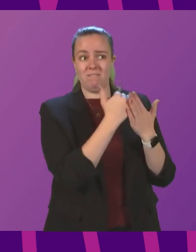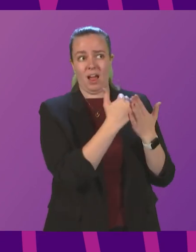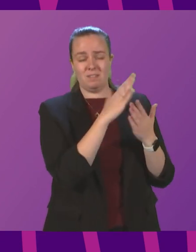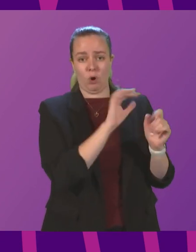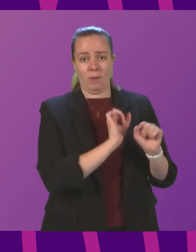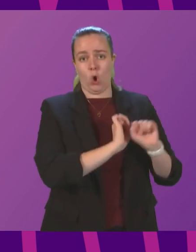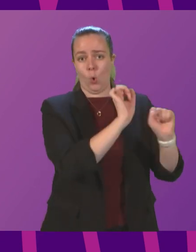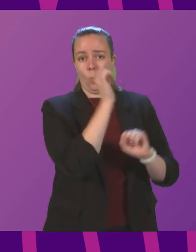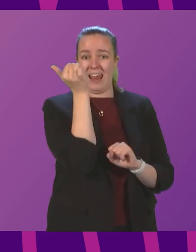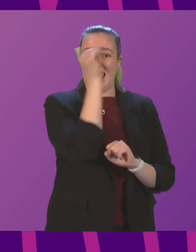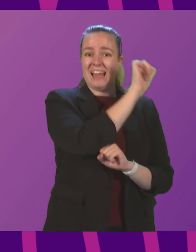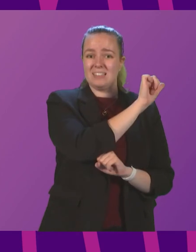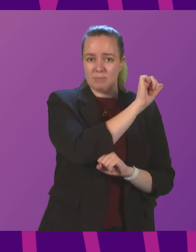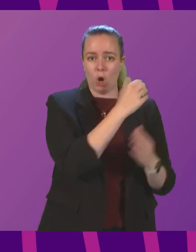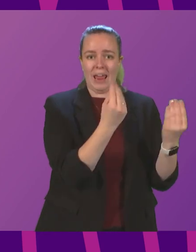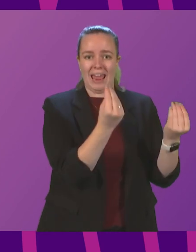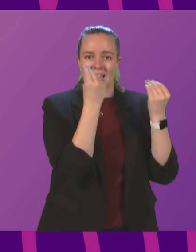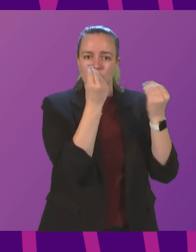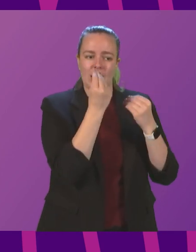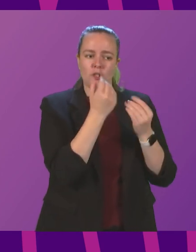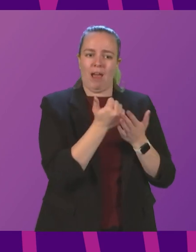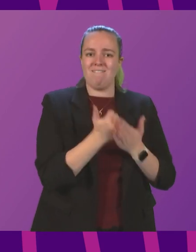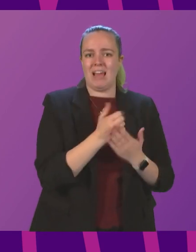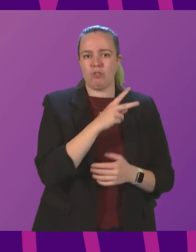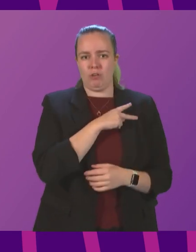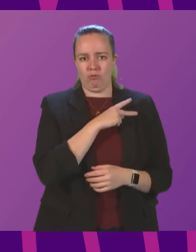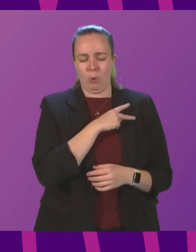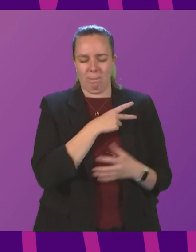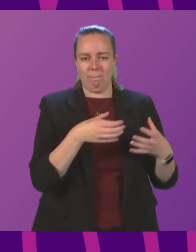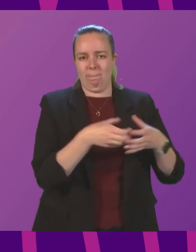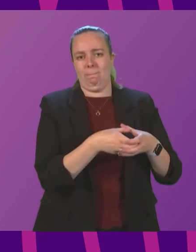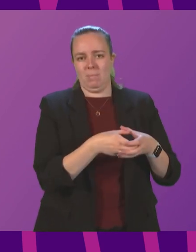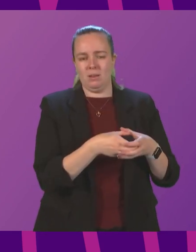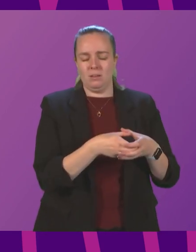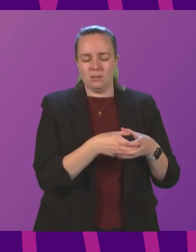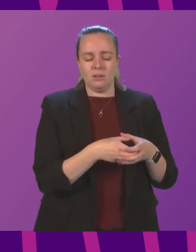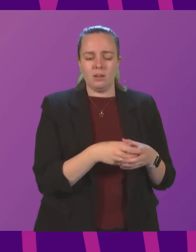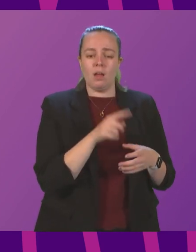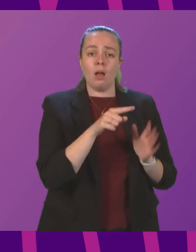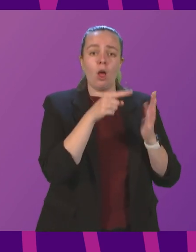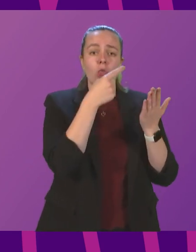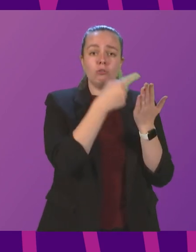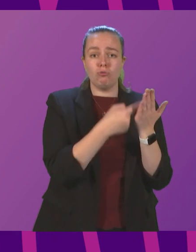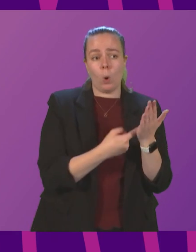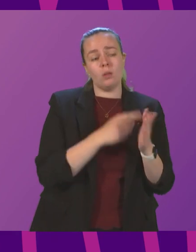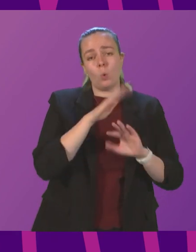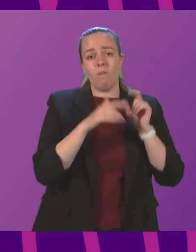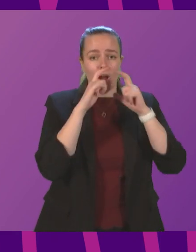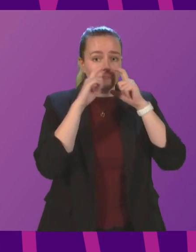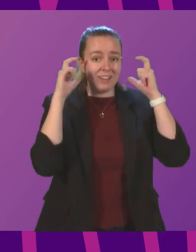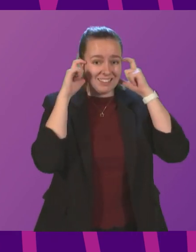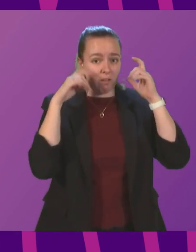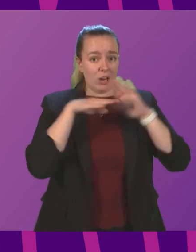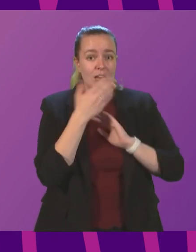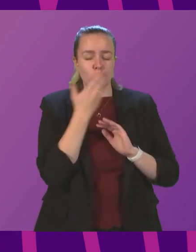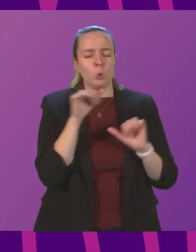expert education advisory group, chaired by Professor Linda Bald, that the rules on face coverings in schools